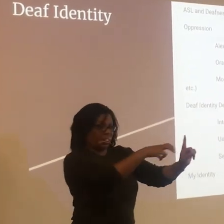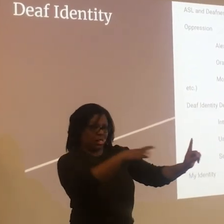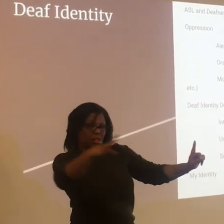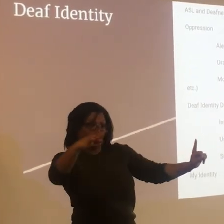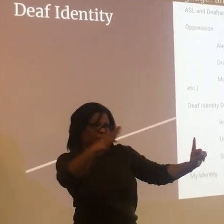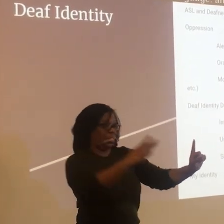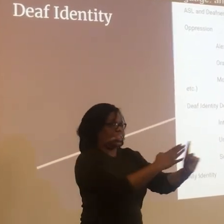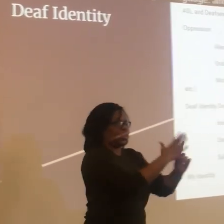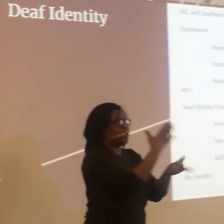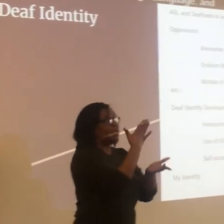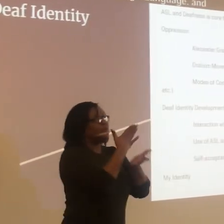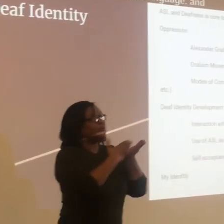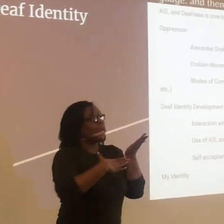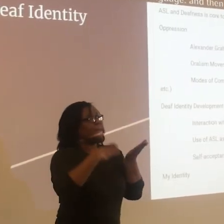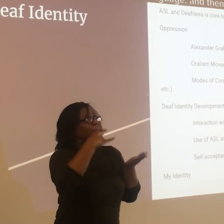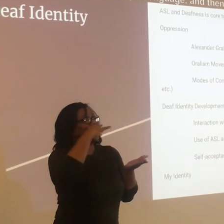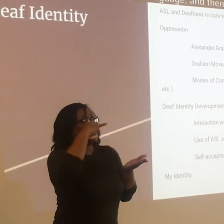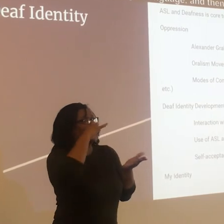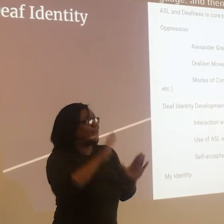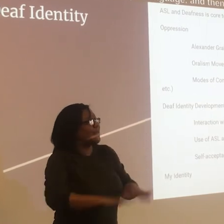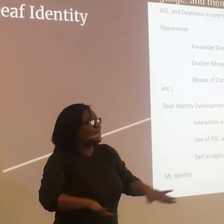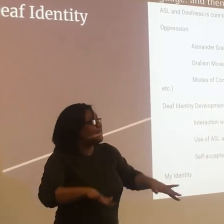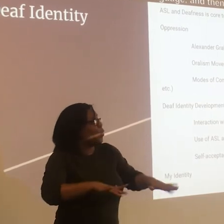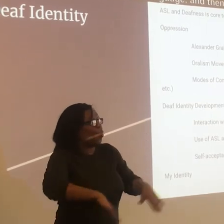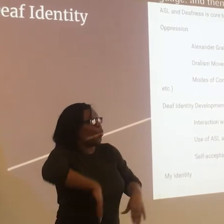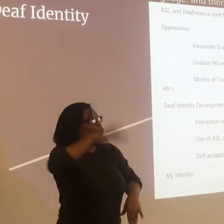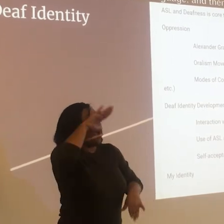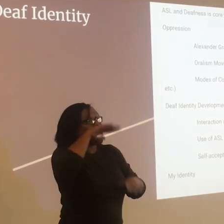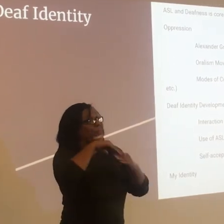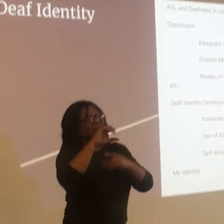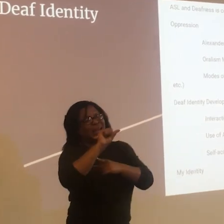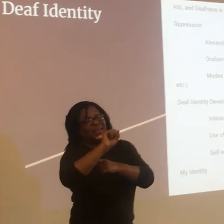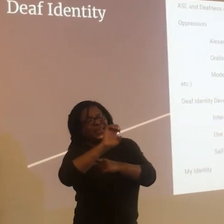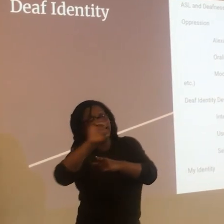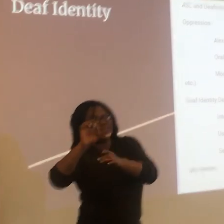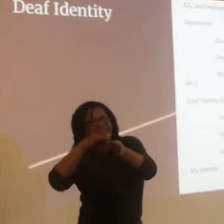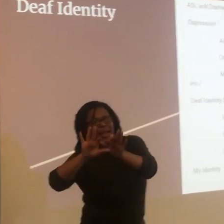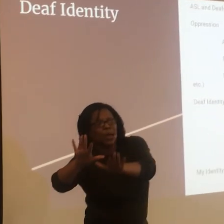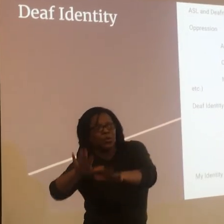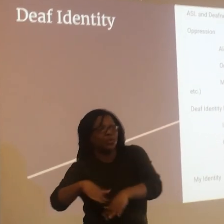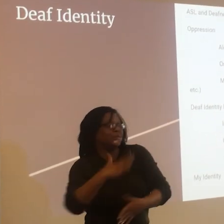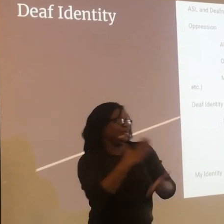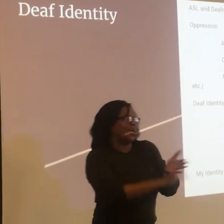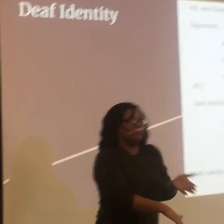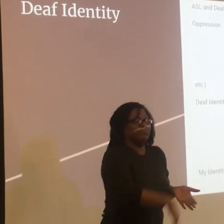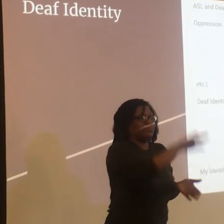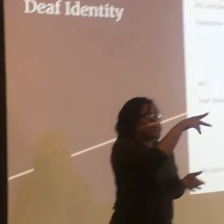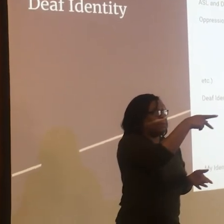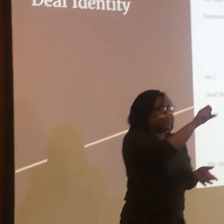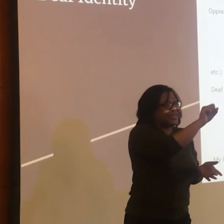Exact English. You can imagine them as opposites on a pendulum. And Pigeon Signed English or PSE is kind of in the middle.